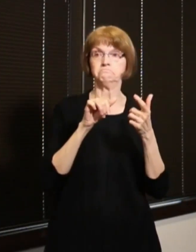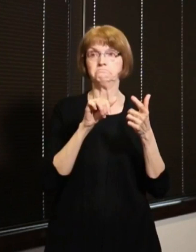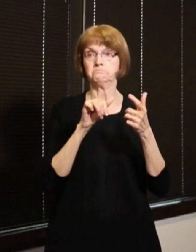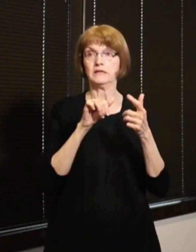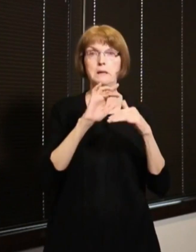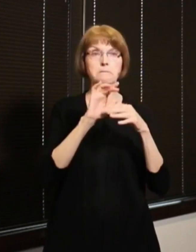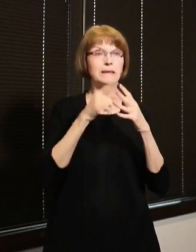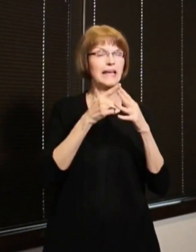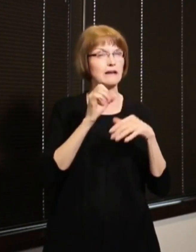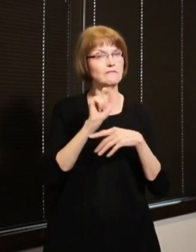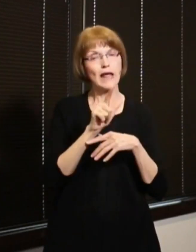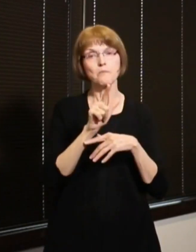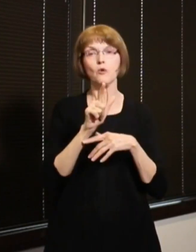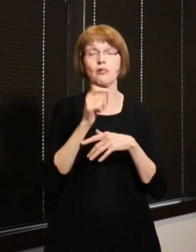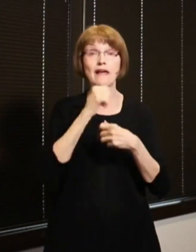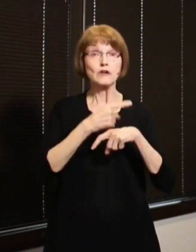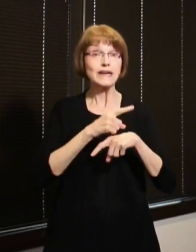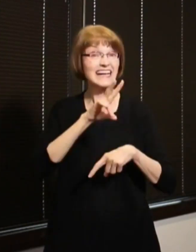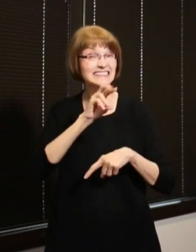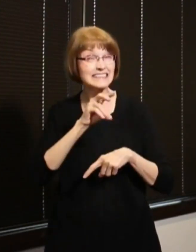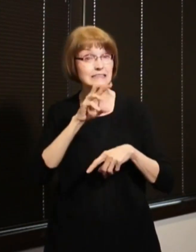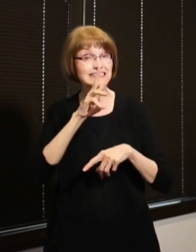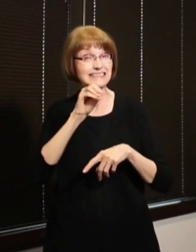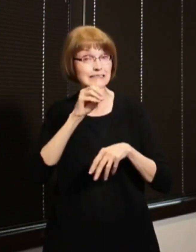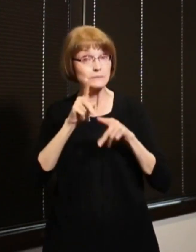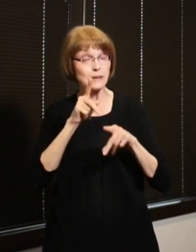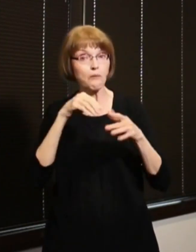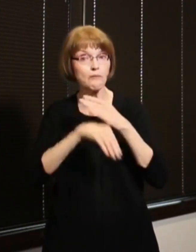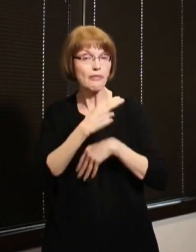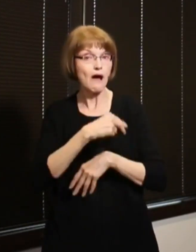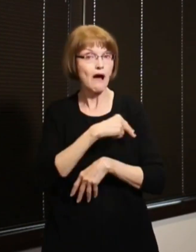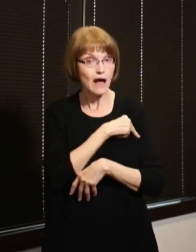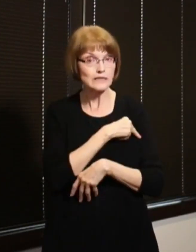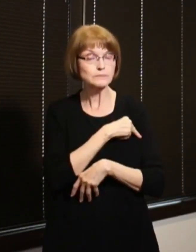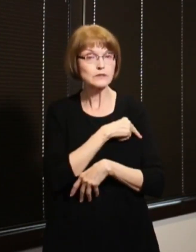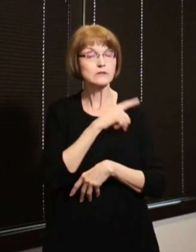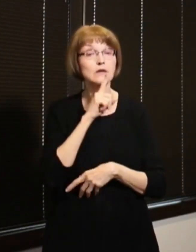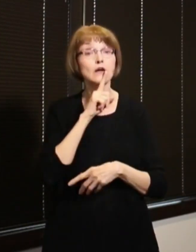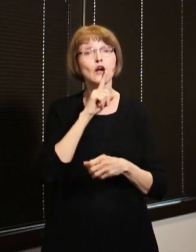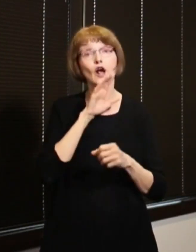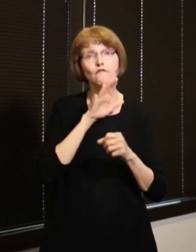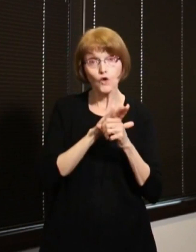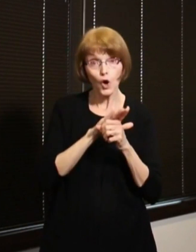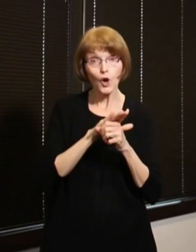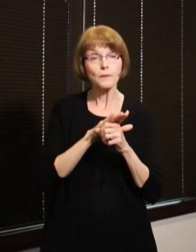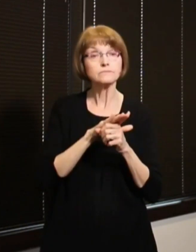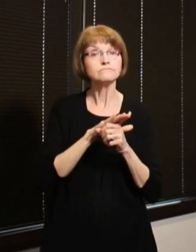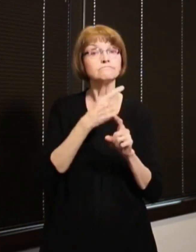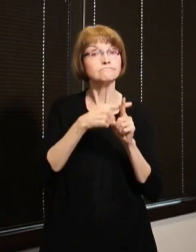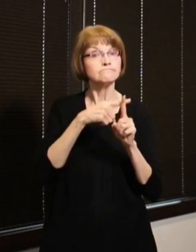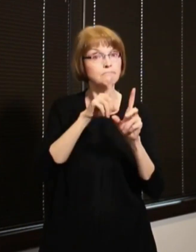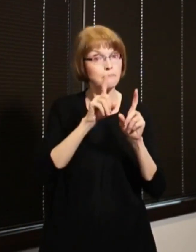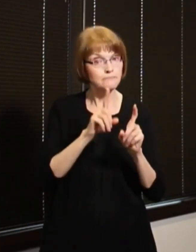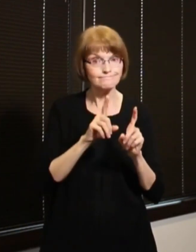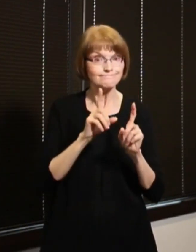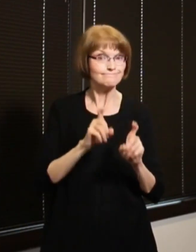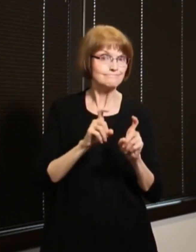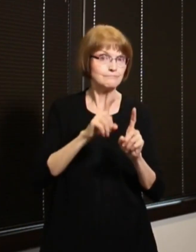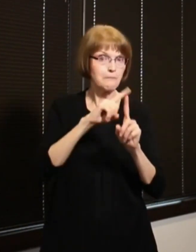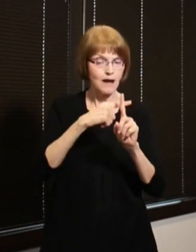as many as 60 patients a day that we either were confirmed or suspected of having COVID-19.